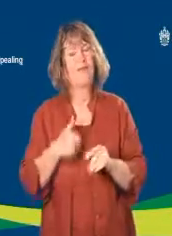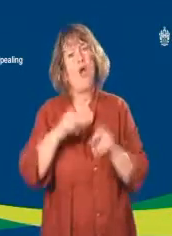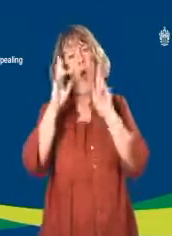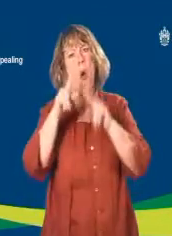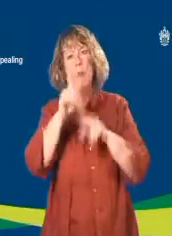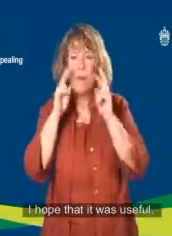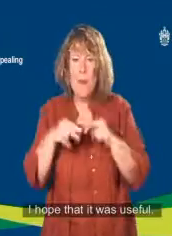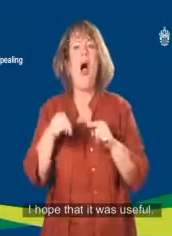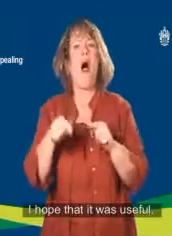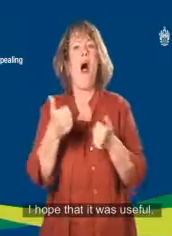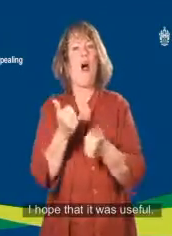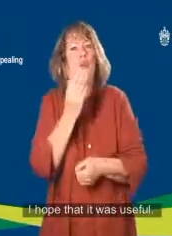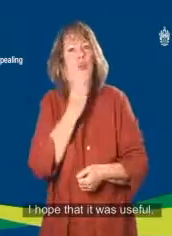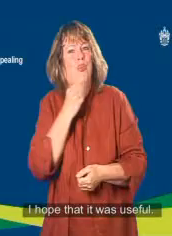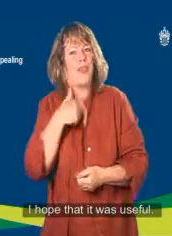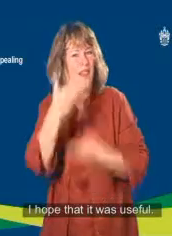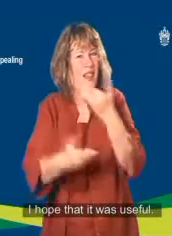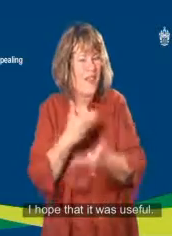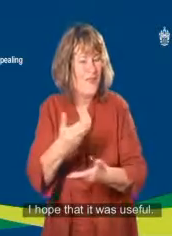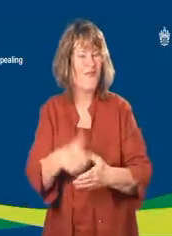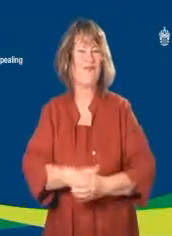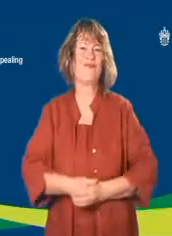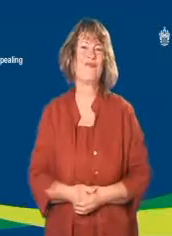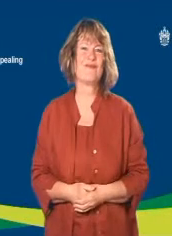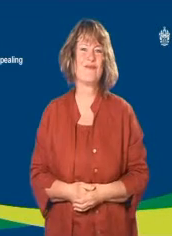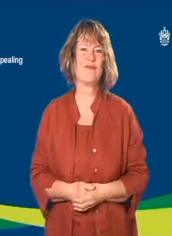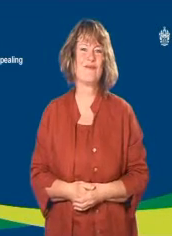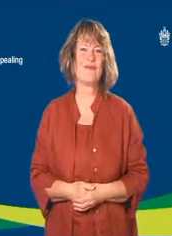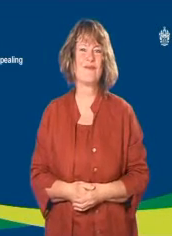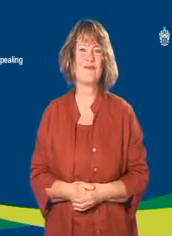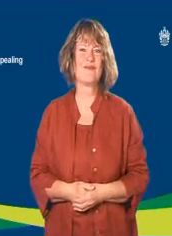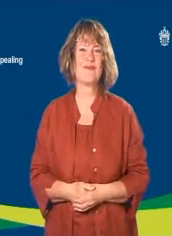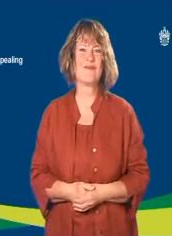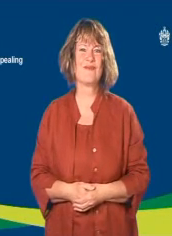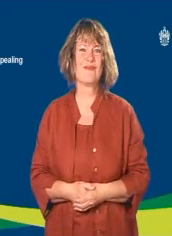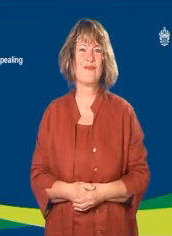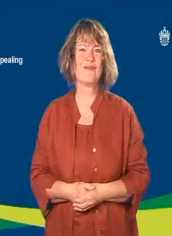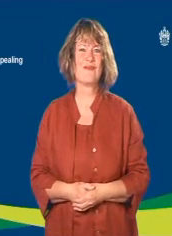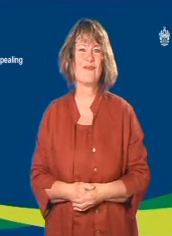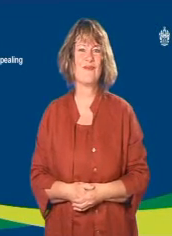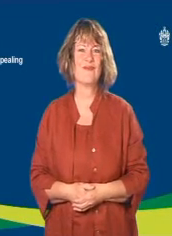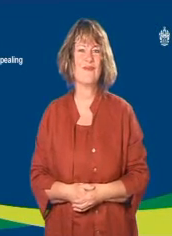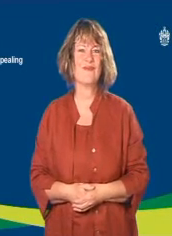I hope that you found it useful information alone angel on-3 a school and to